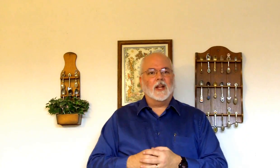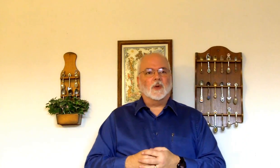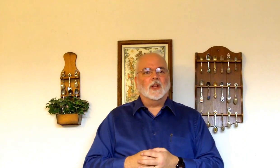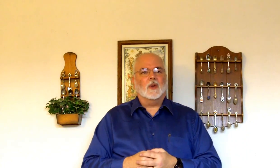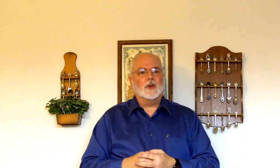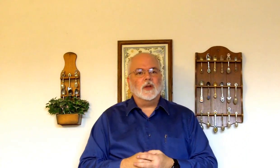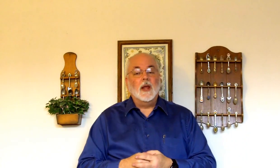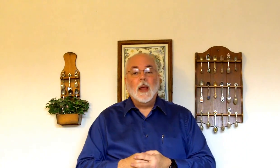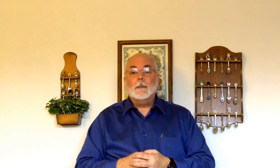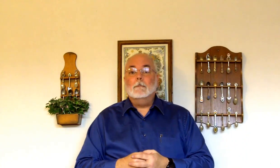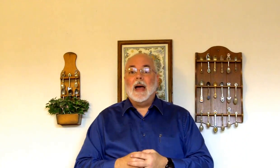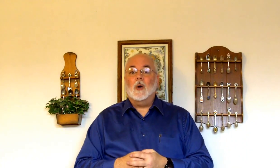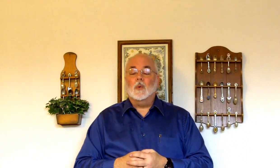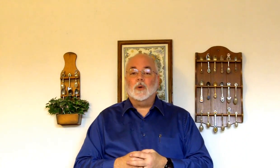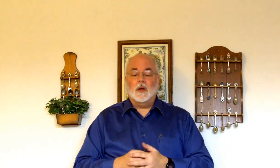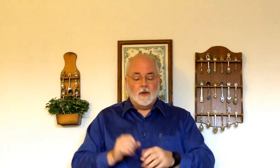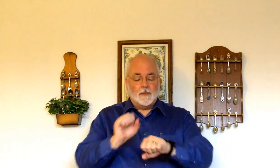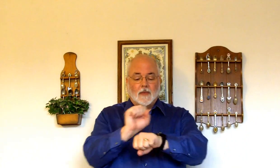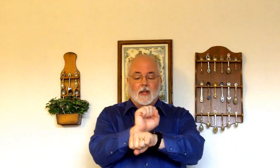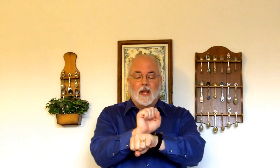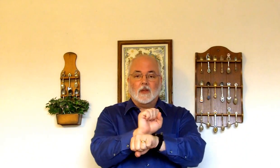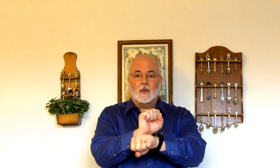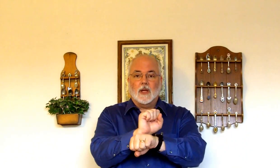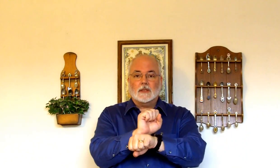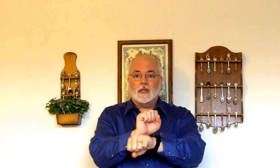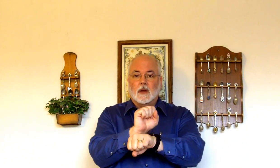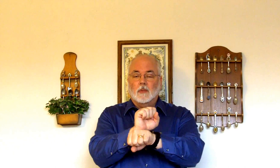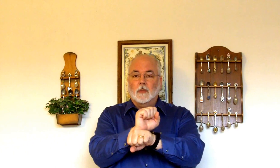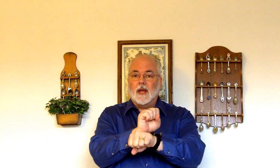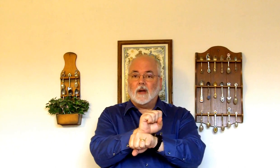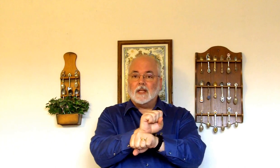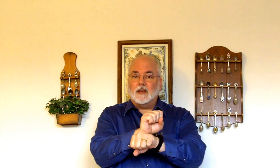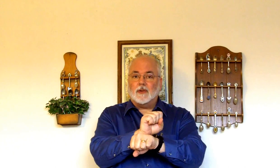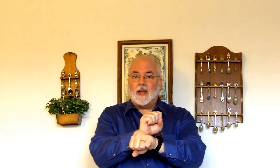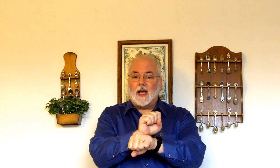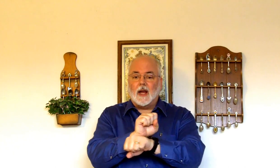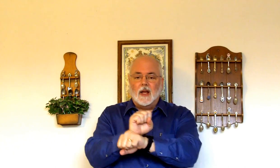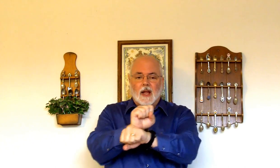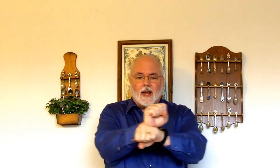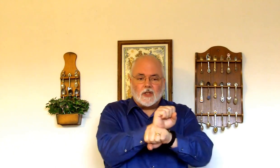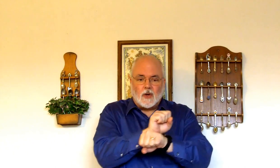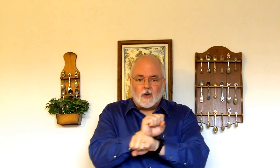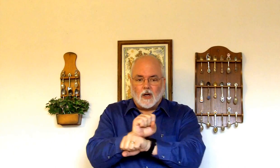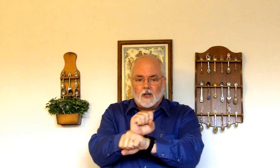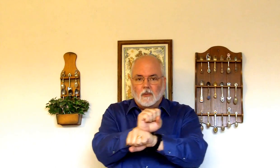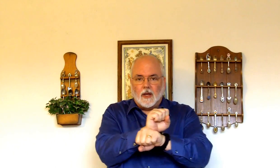answering that question. Bound. Take the wrist, put them together as if they're tied, and circle it a little bit.